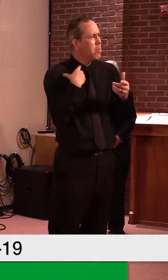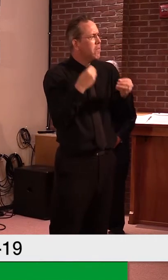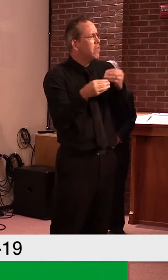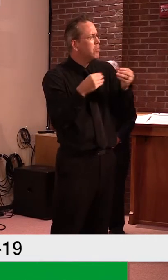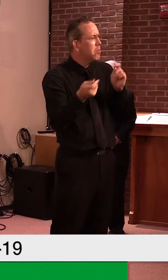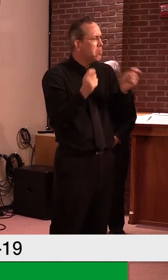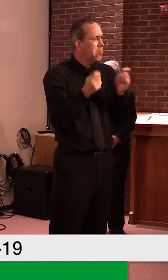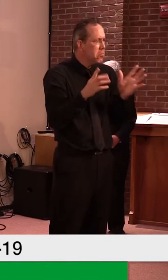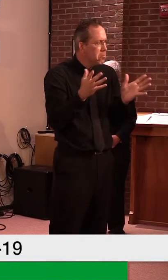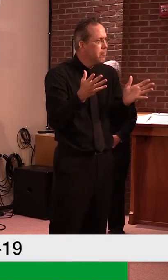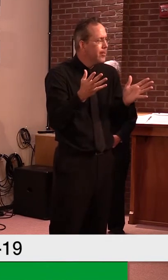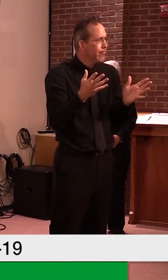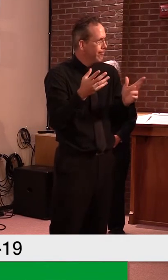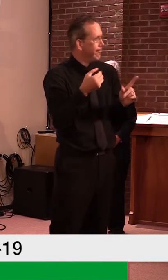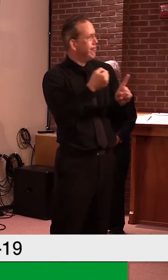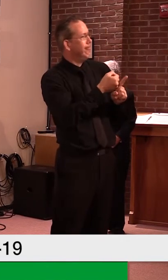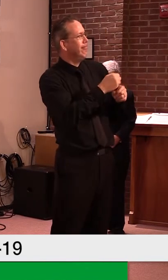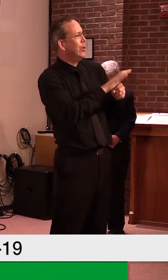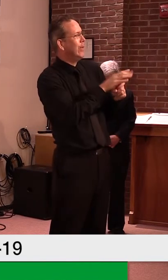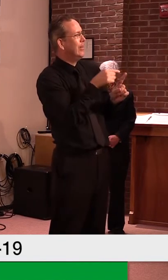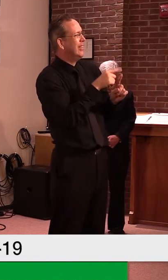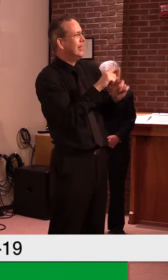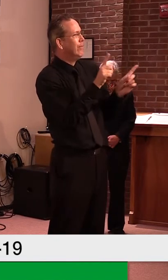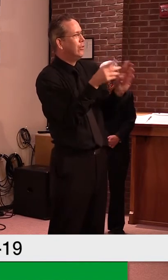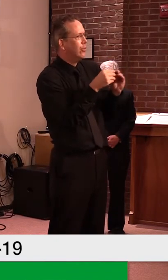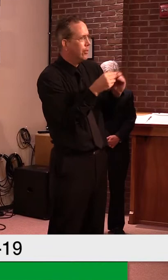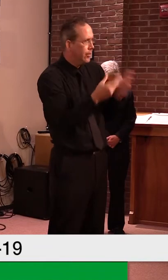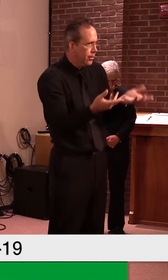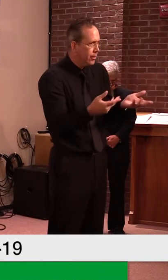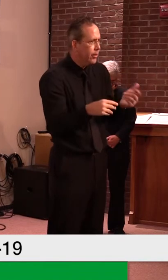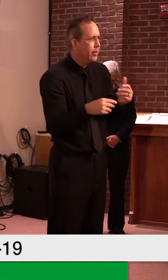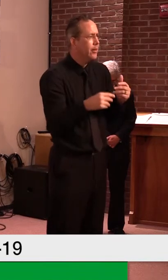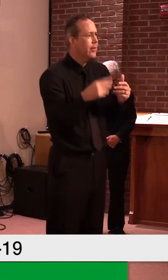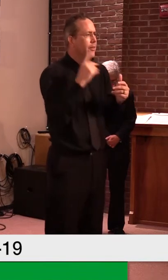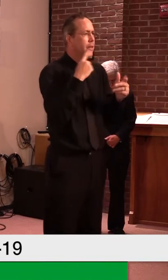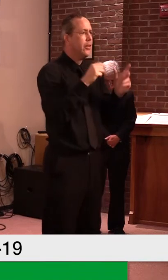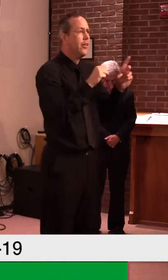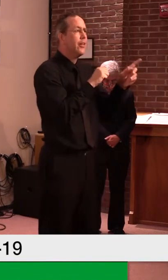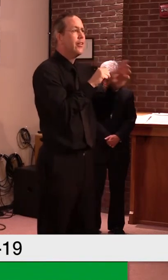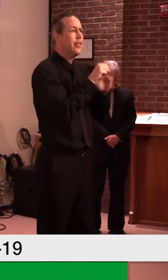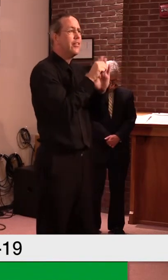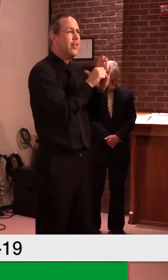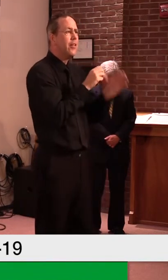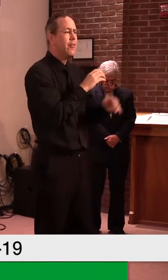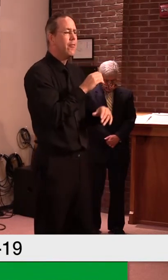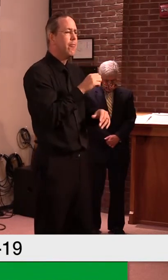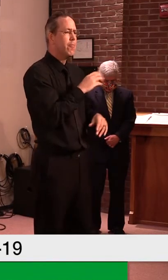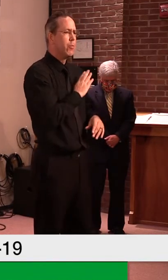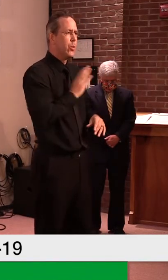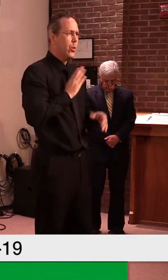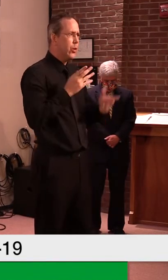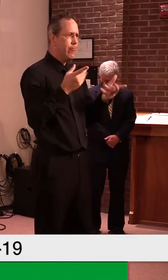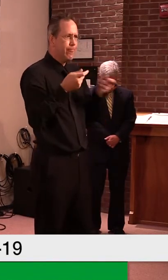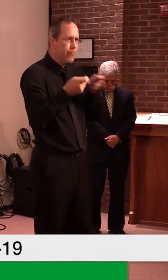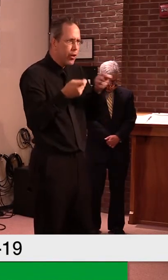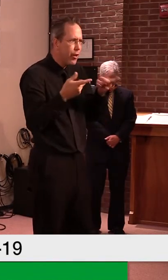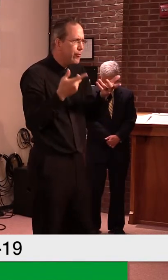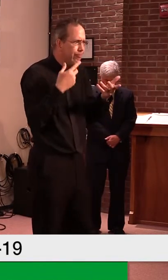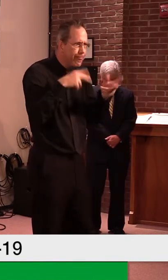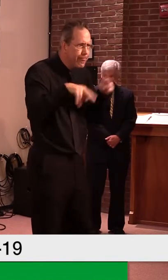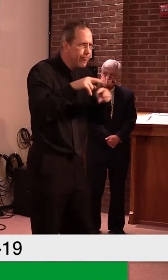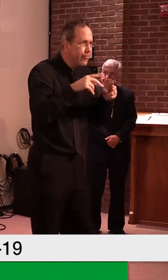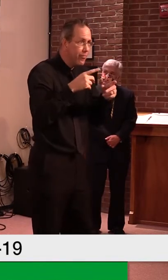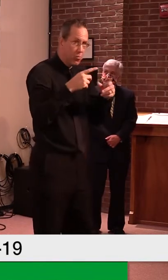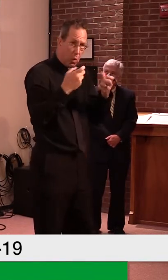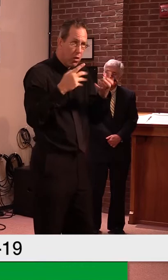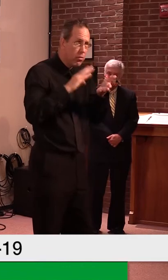not fully convinced that the state board would have authority under its current regulation to deal with the issue. Uh, but it's something certainly again that, uh, we're